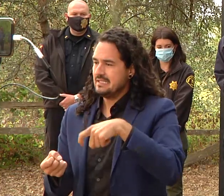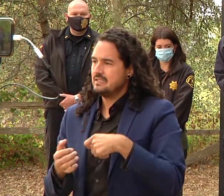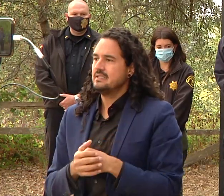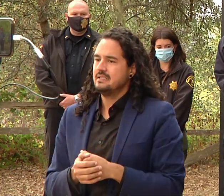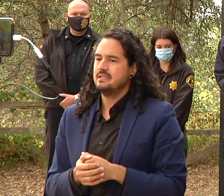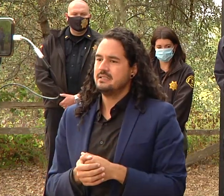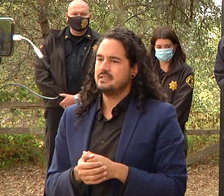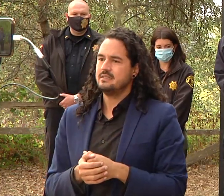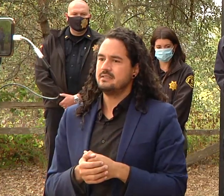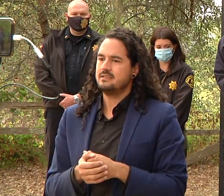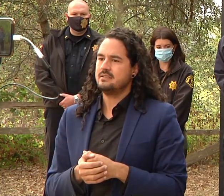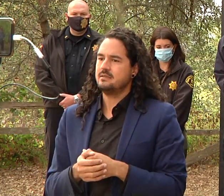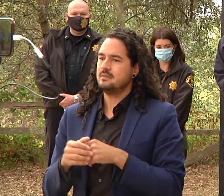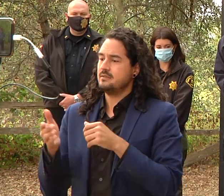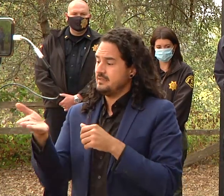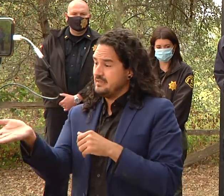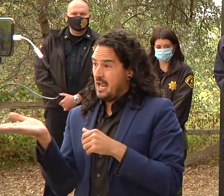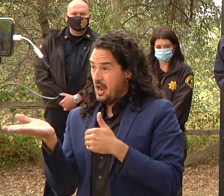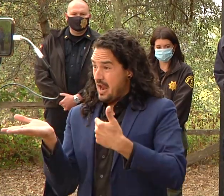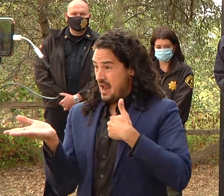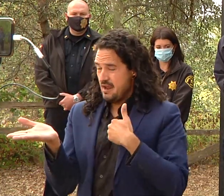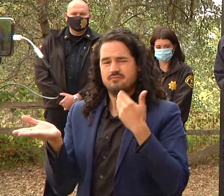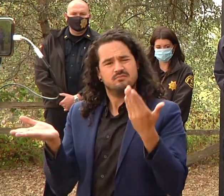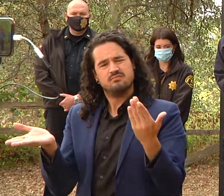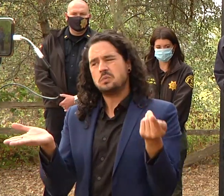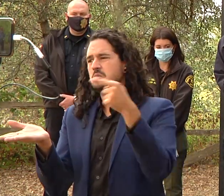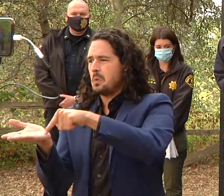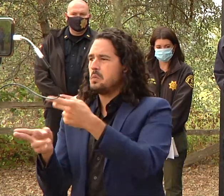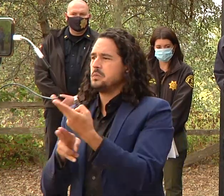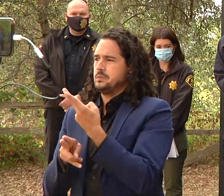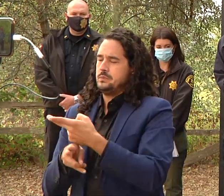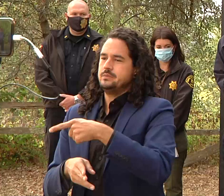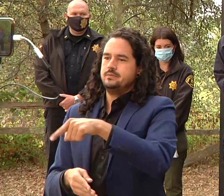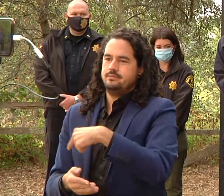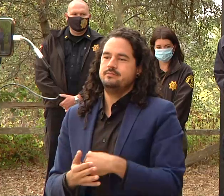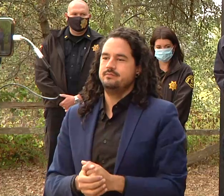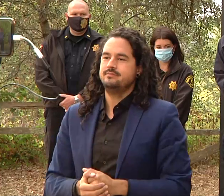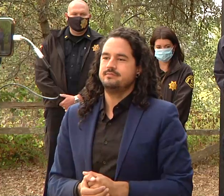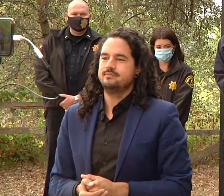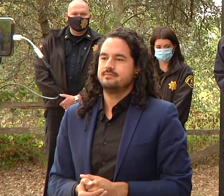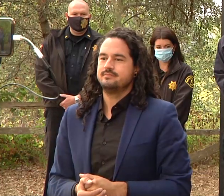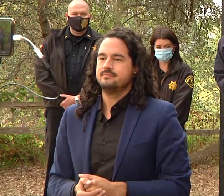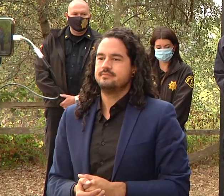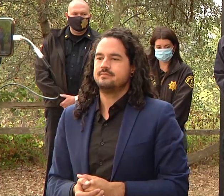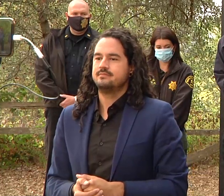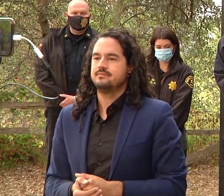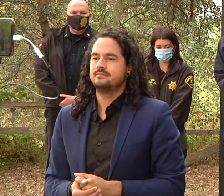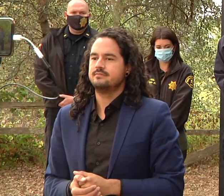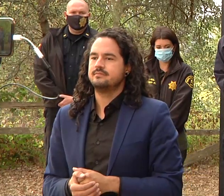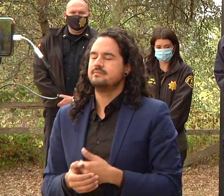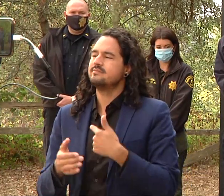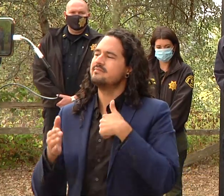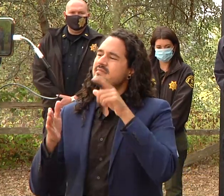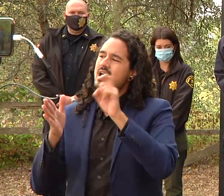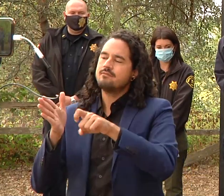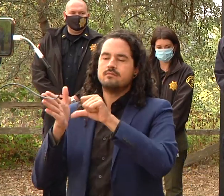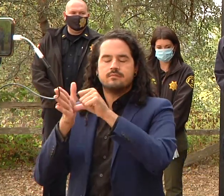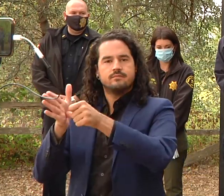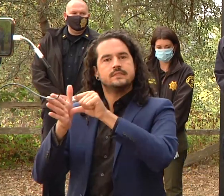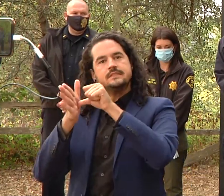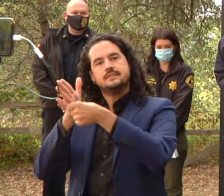to them as far as resources moving past this so and i can't stress enough that those are still out there be